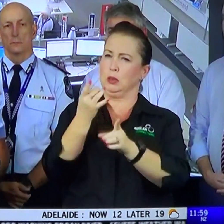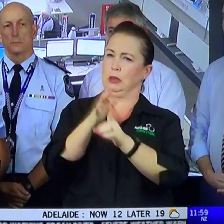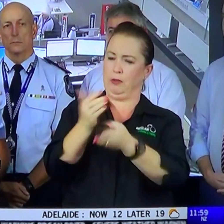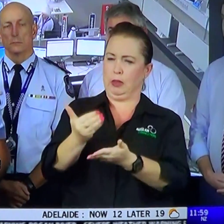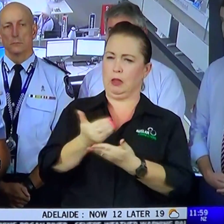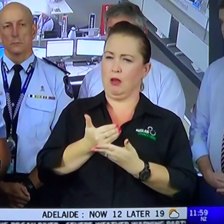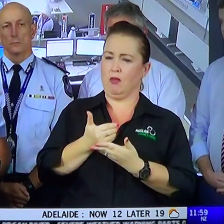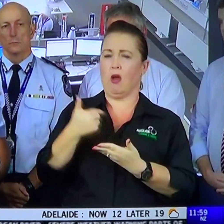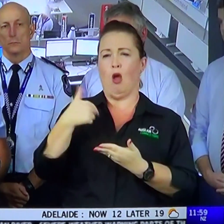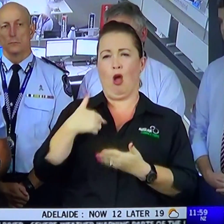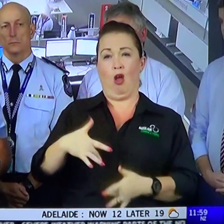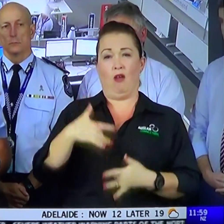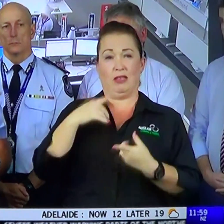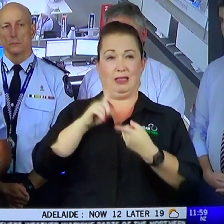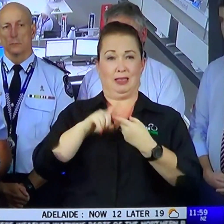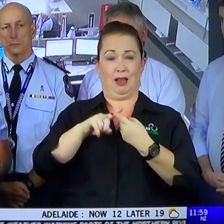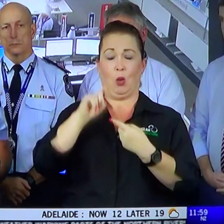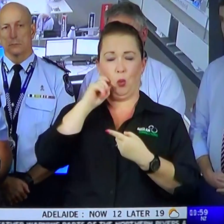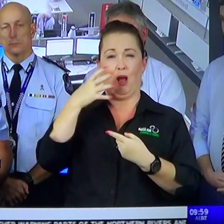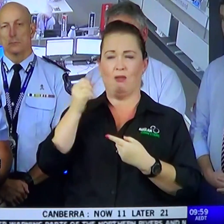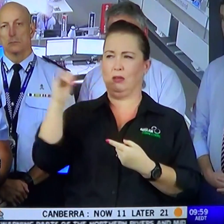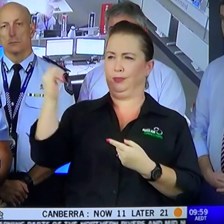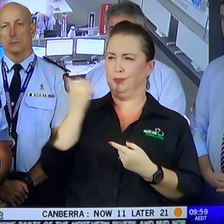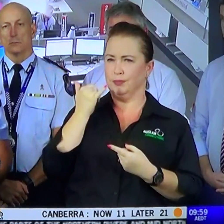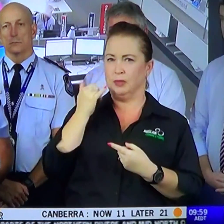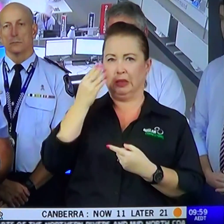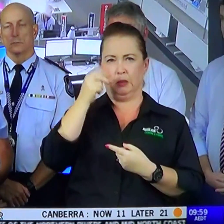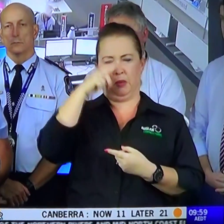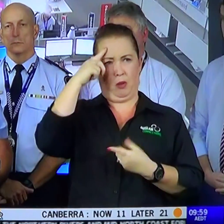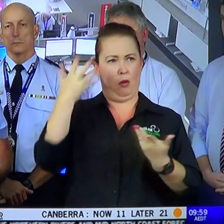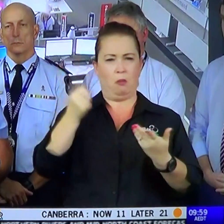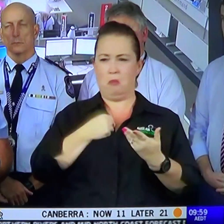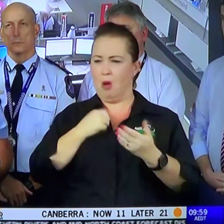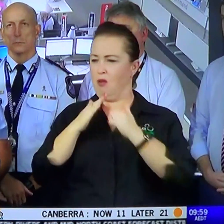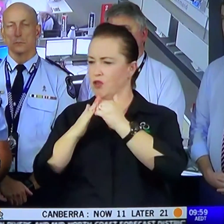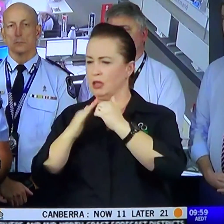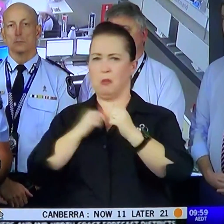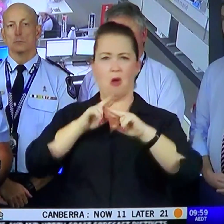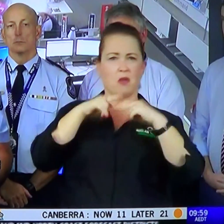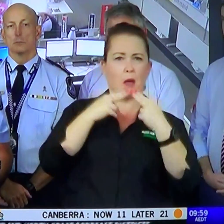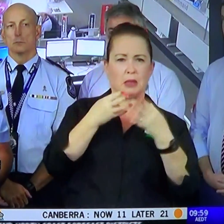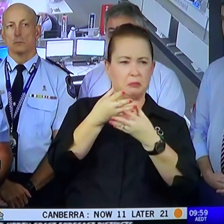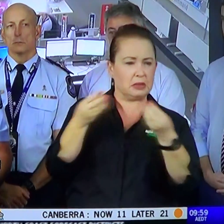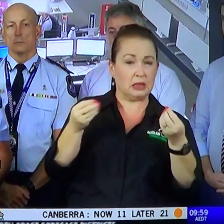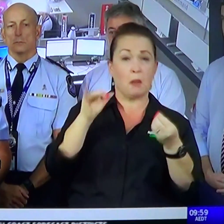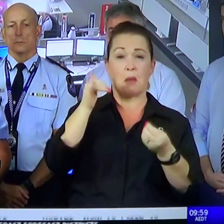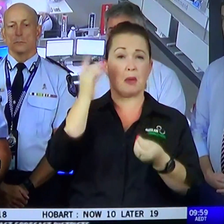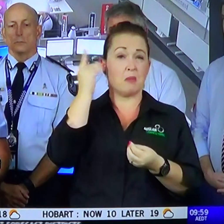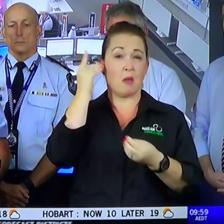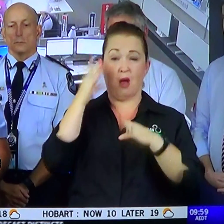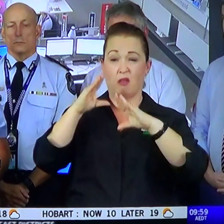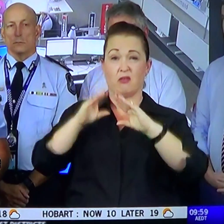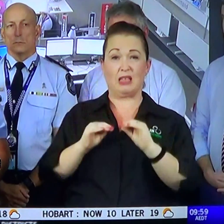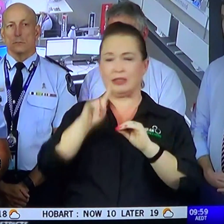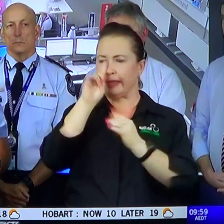jobs where people will think that their friends or family are missing, but it's because the mobile phones run out of battery that they're cut